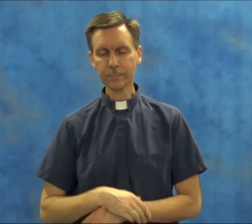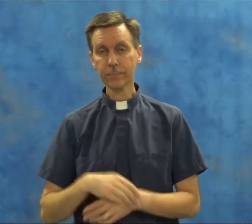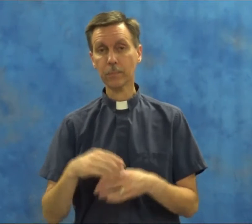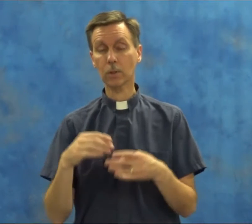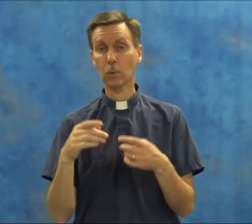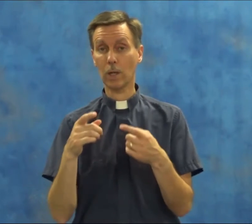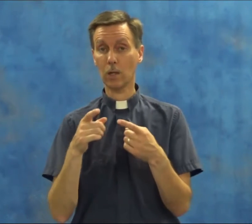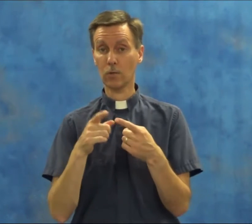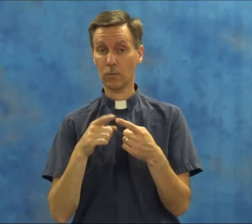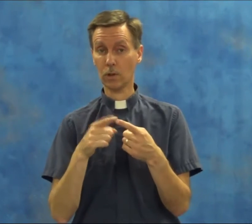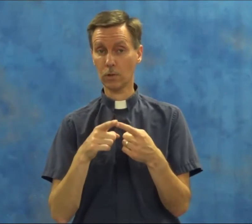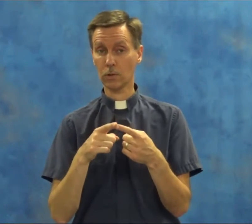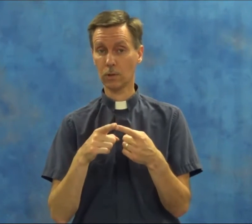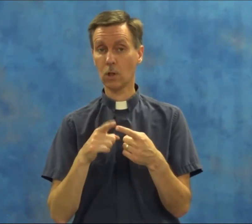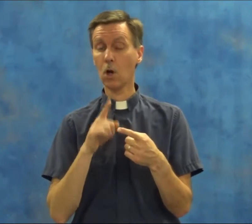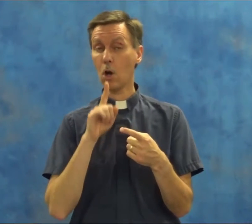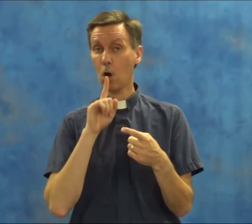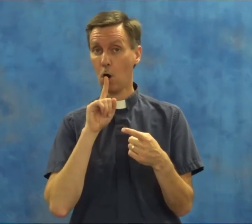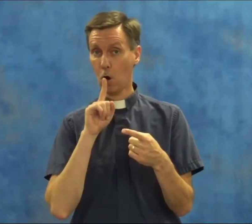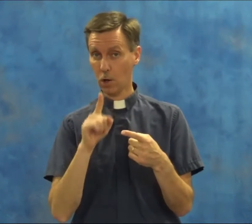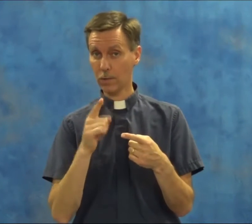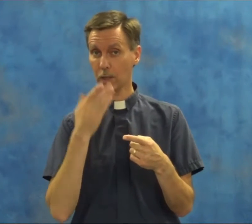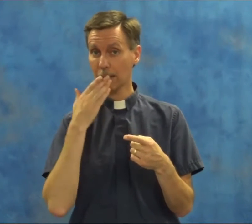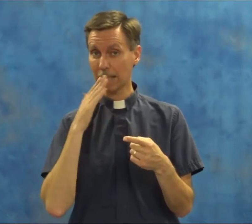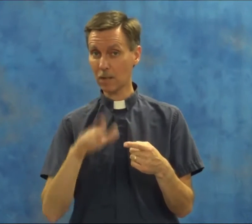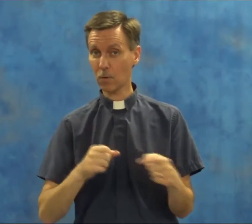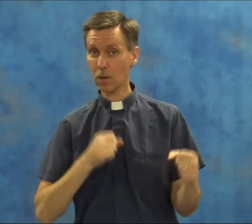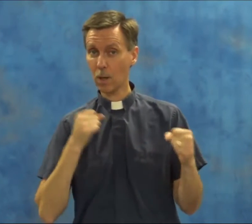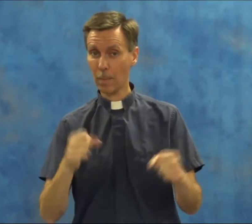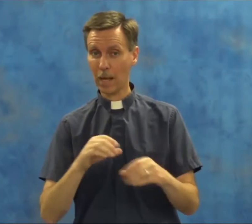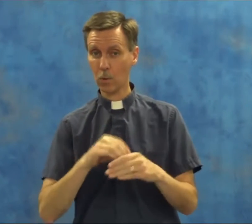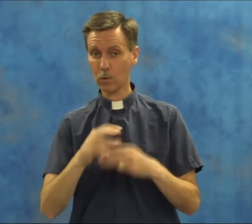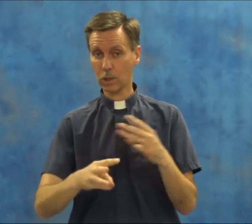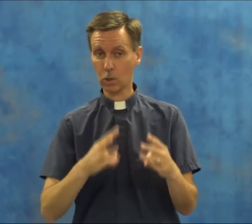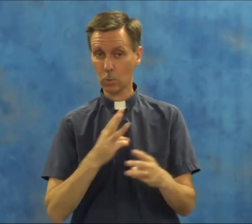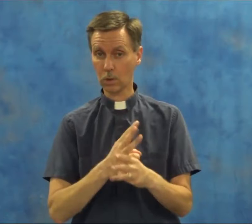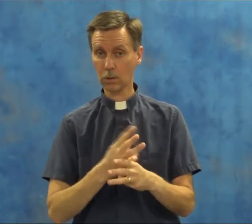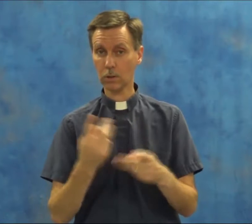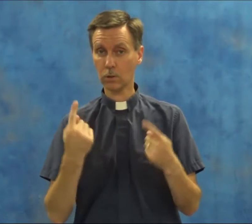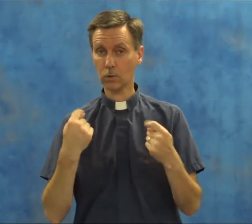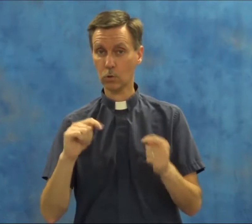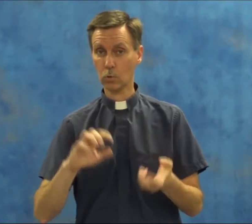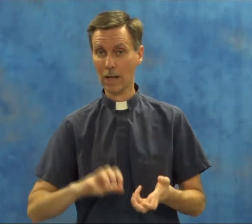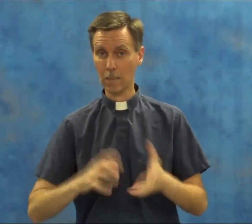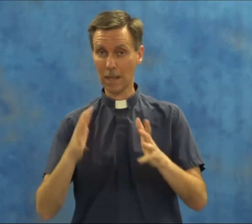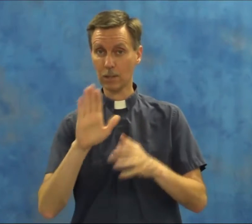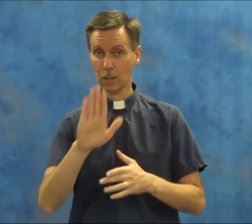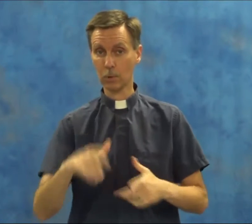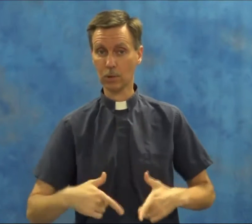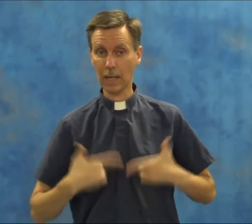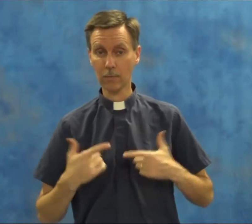Well, first, are there evil powers in the world to try to mess up your life?